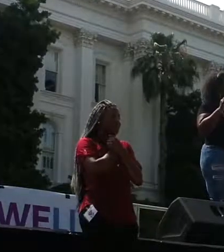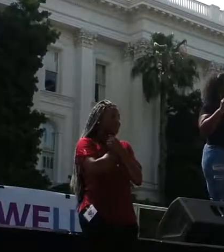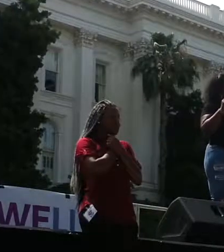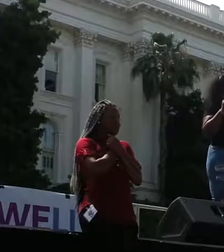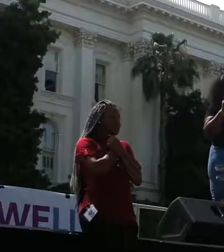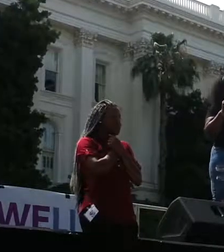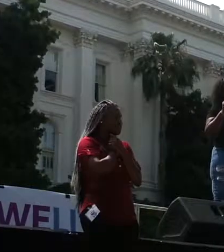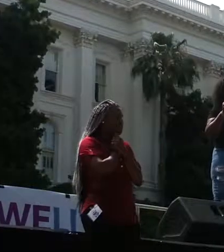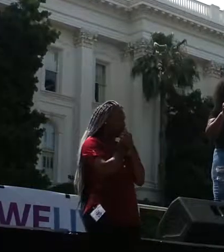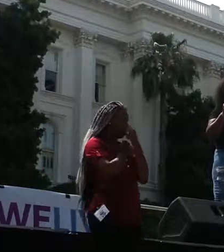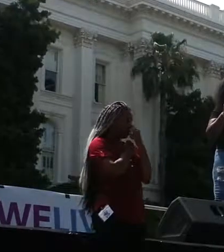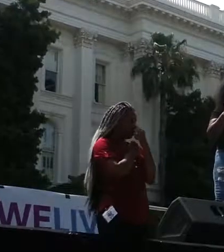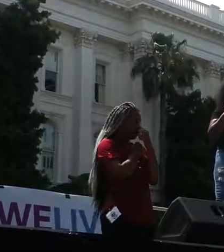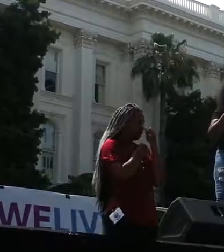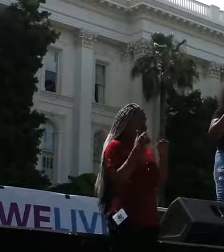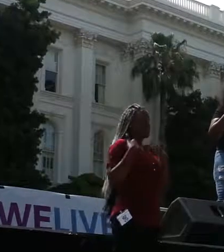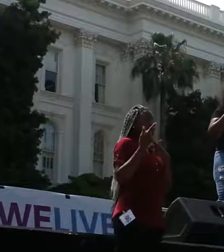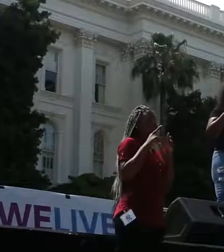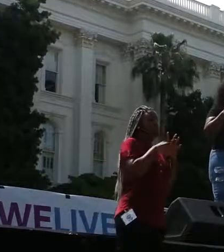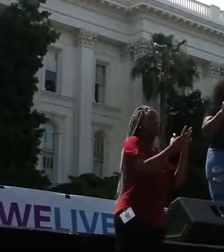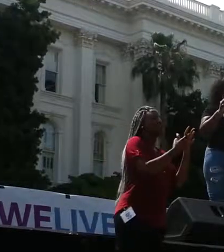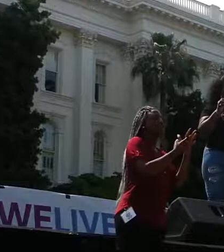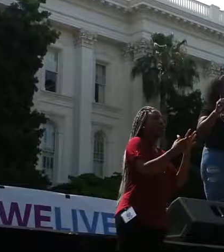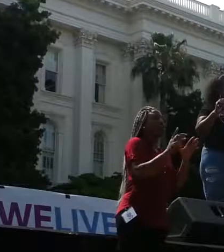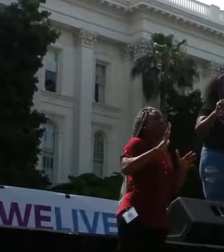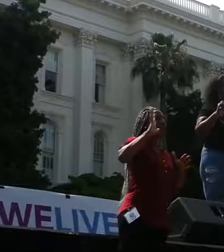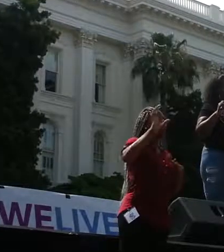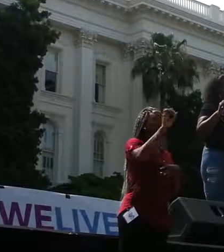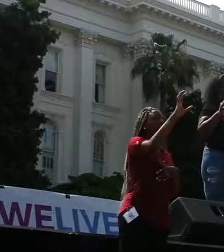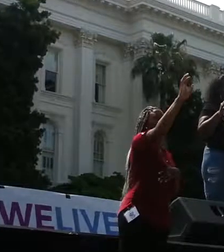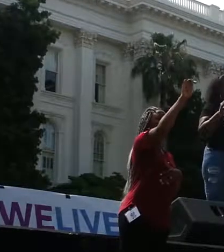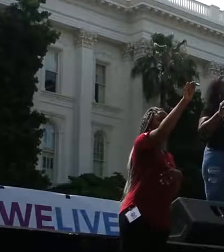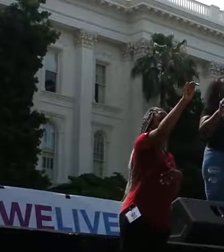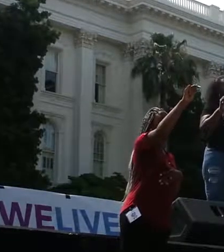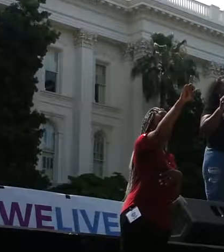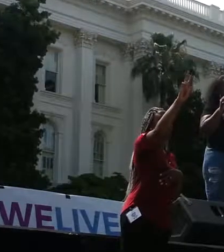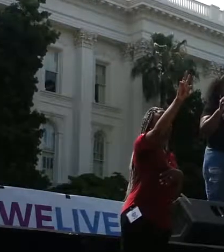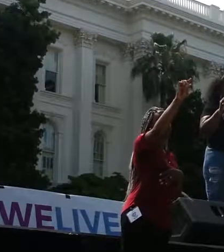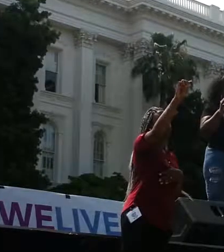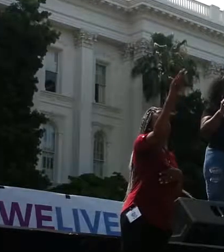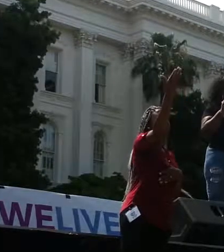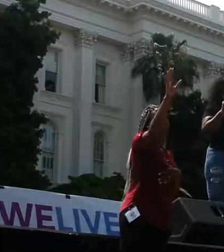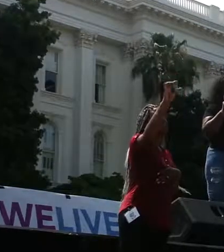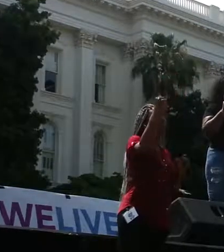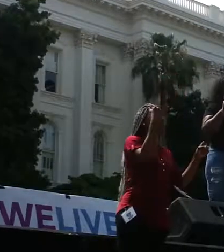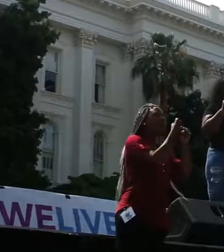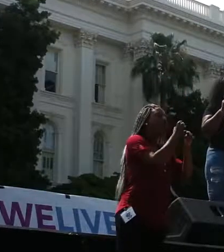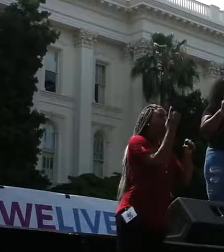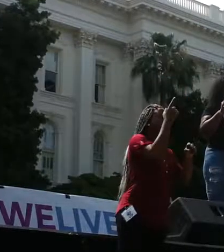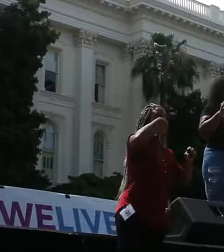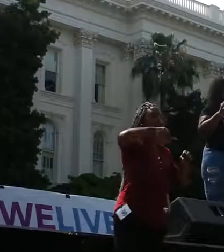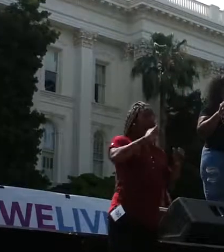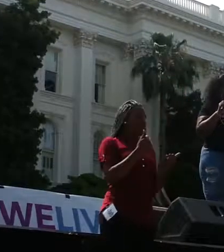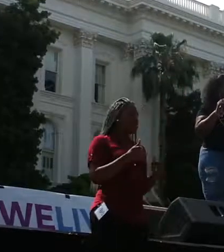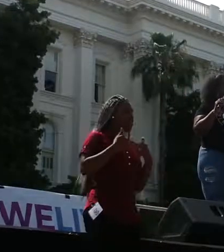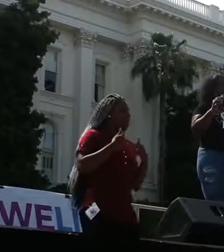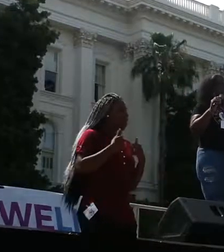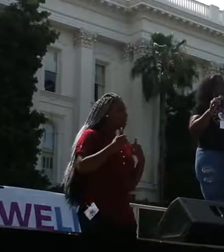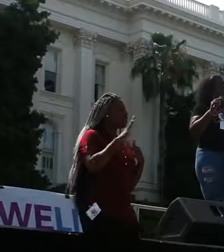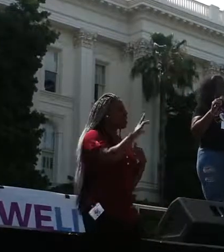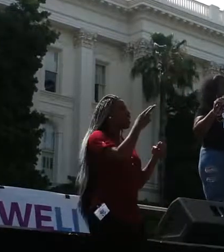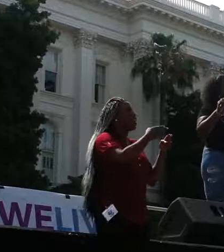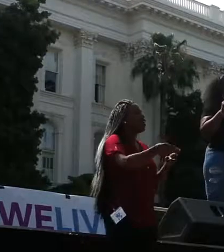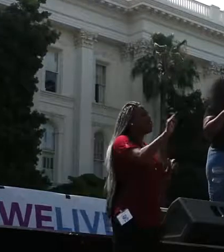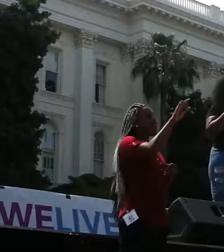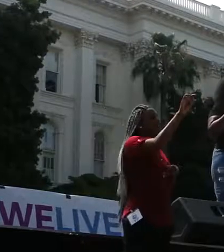Since we've been a chapter, October 2015, we fight so we can live. And their names are